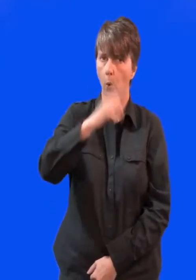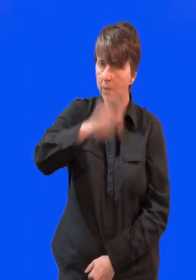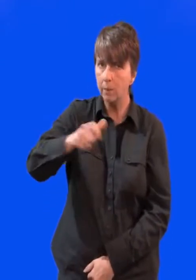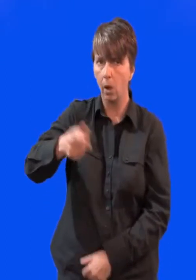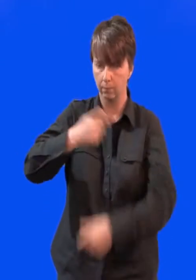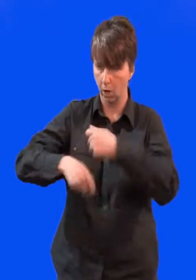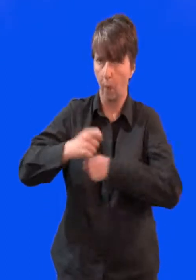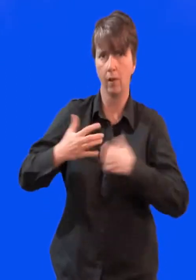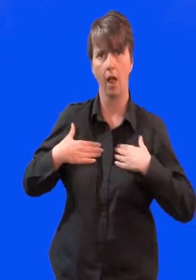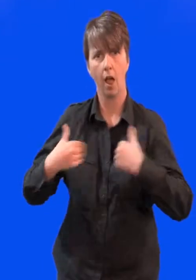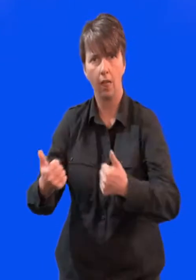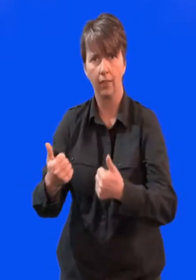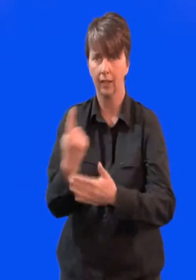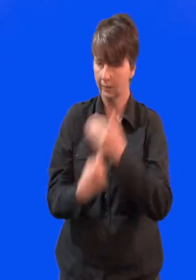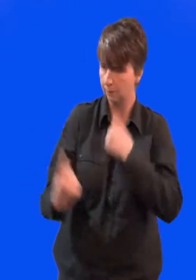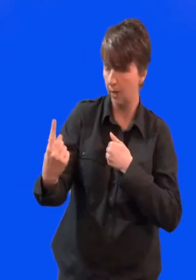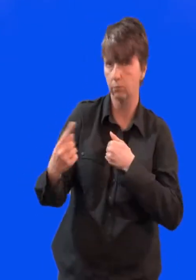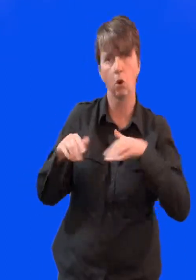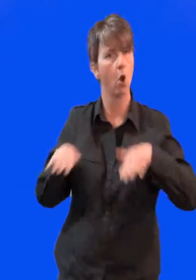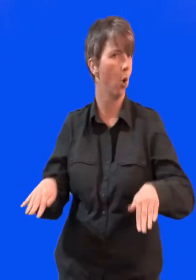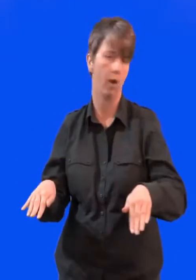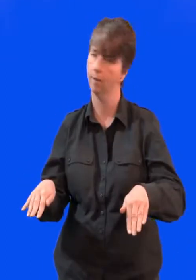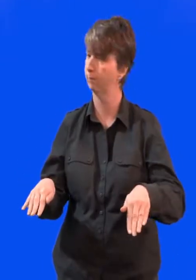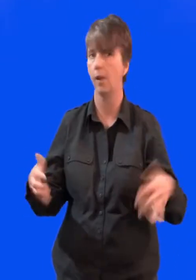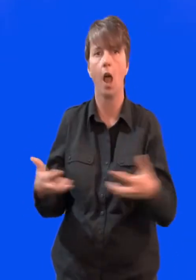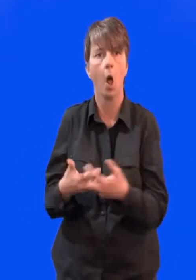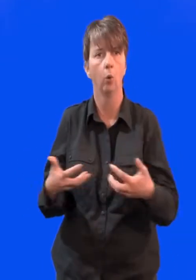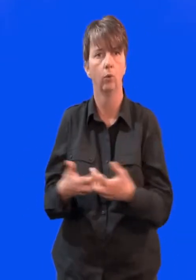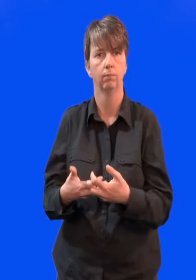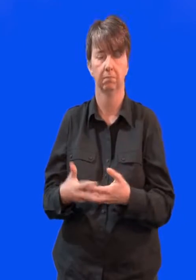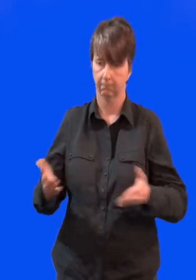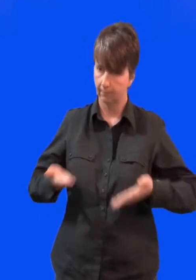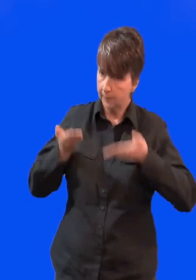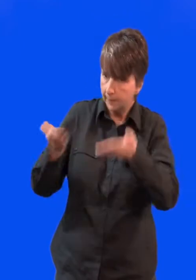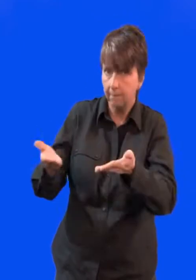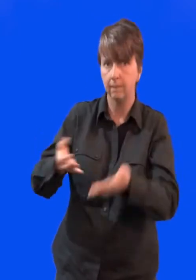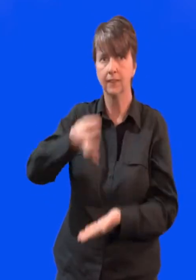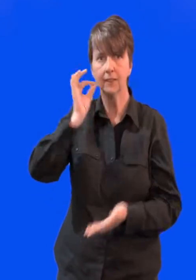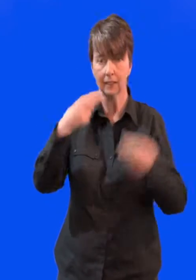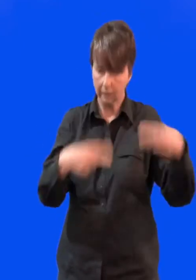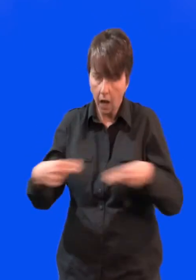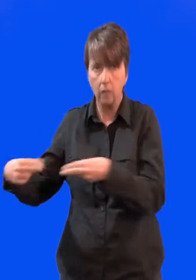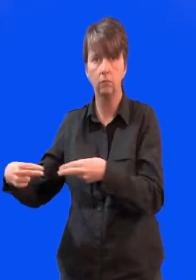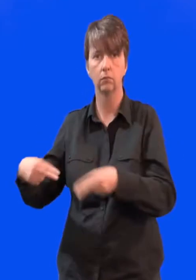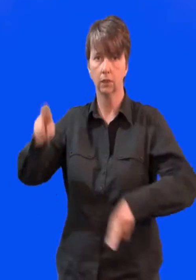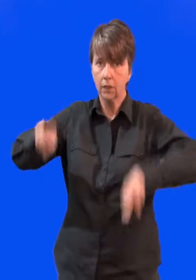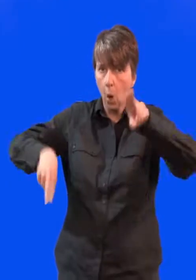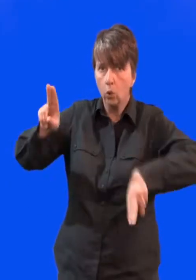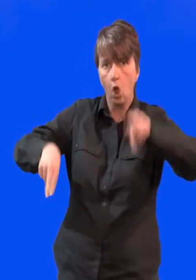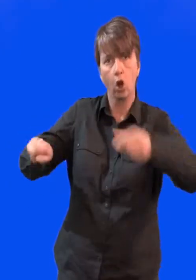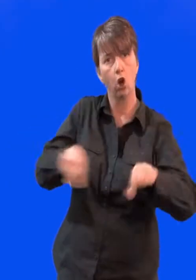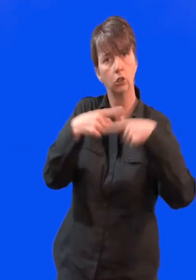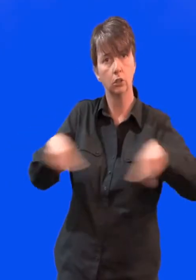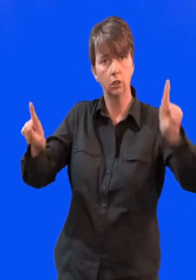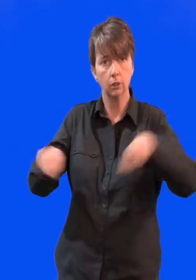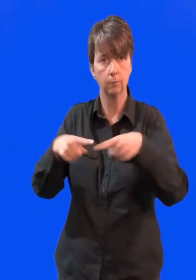Old people not to be lonely but healthy and independent. Our council helps old people not to feel lonely. By